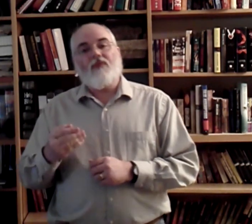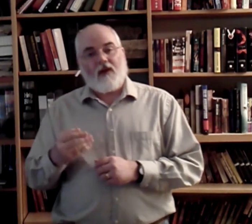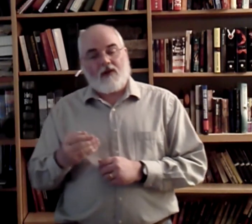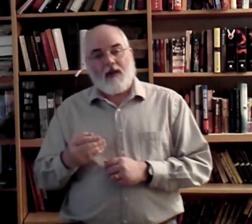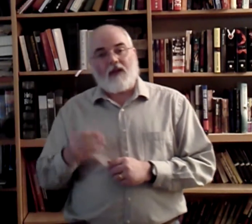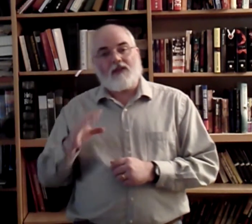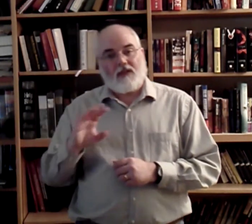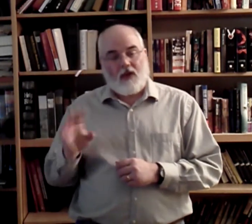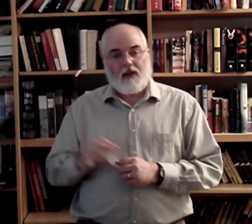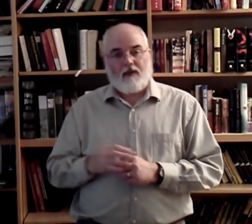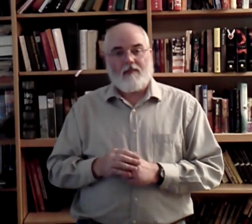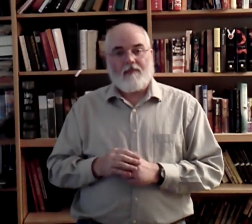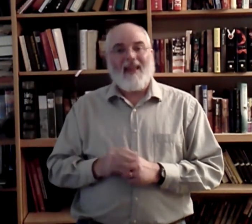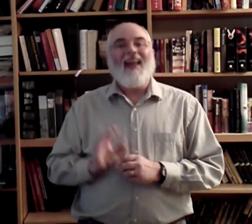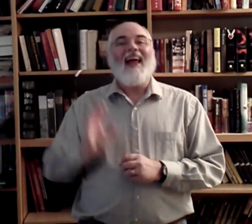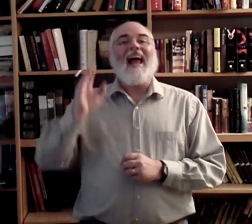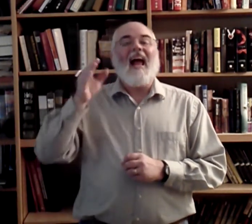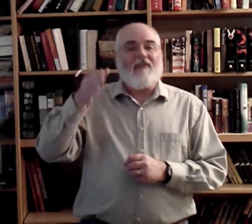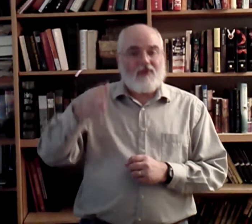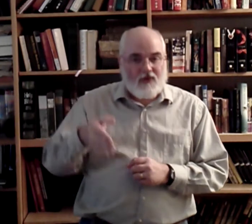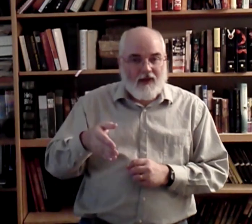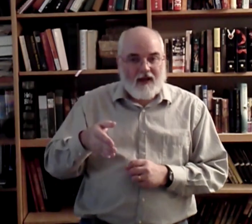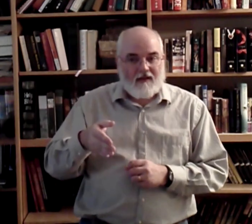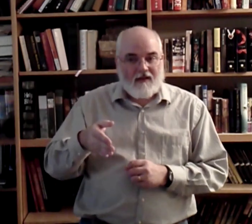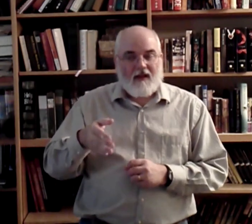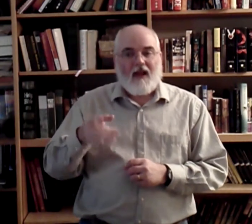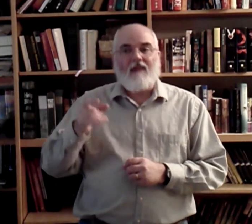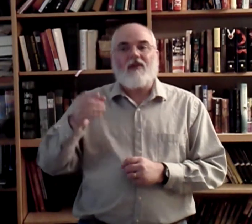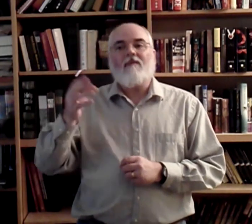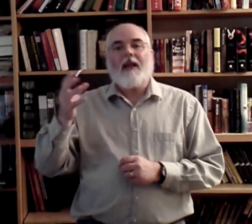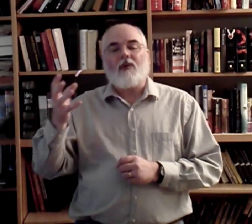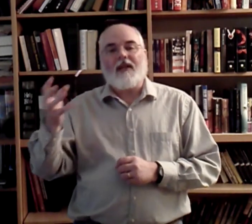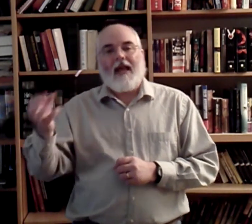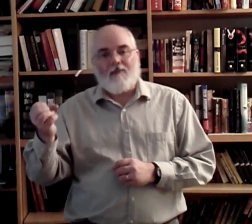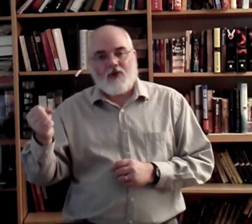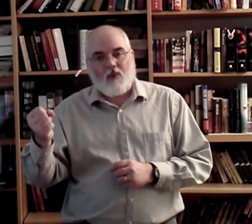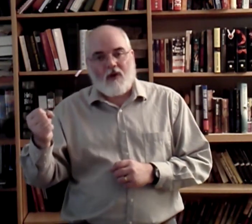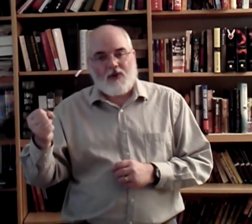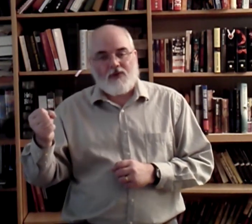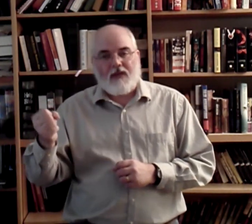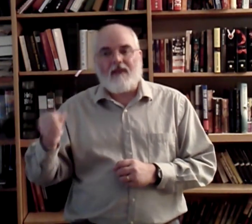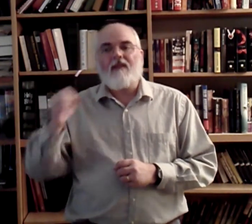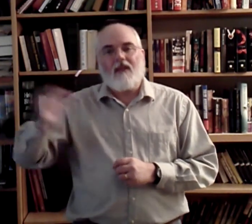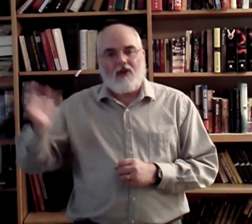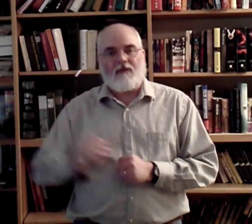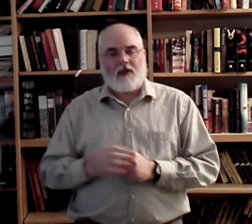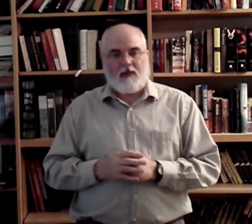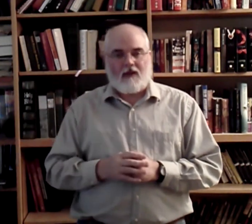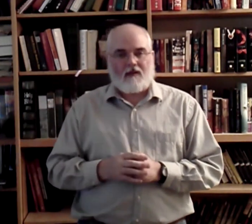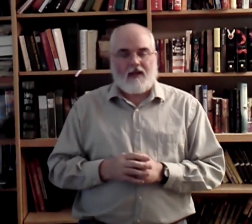fingerspell it slowly. After that, after they've been able to capture what it was you said, then you can fingerspell lightning